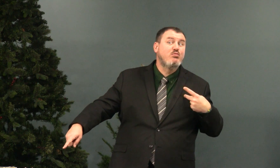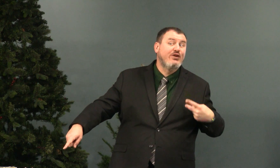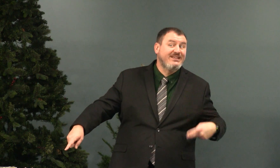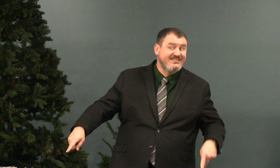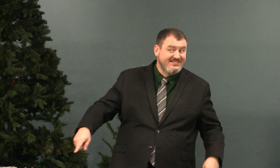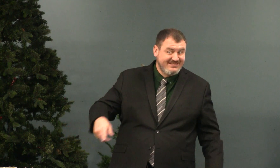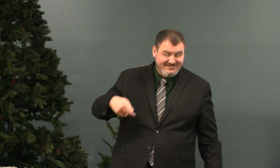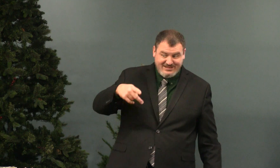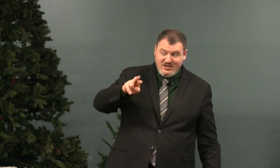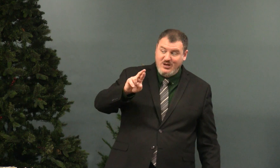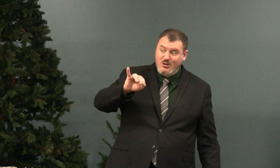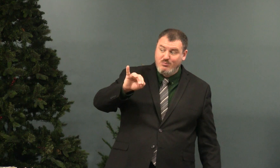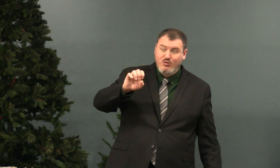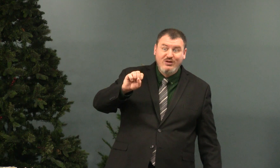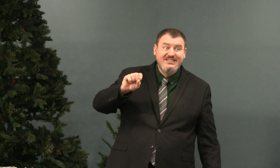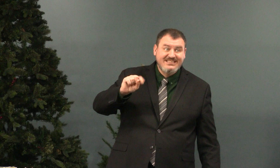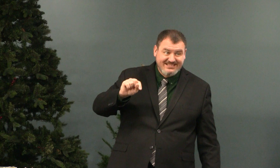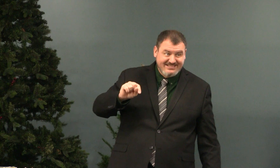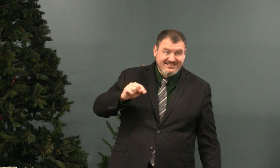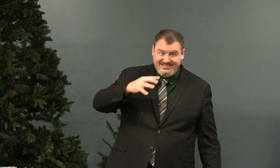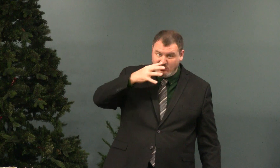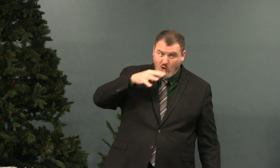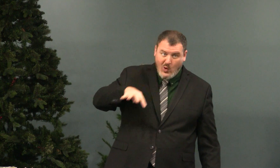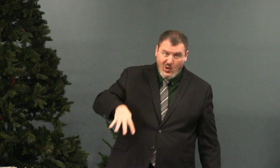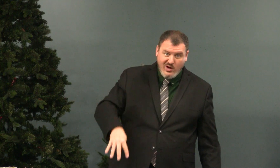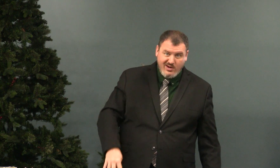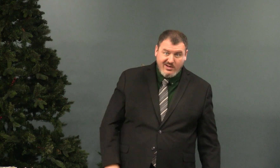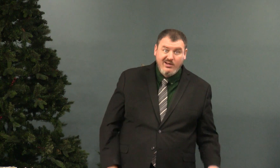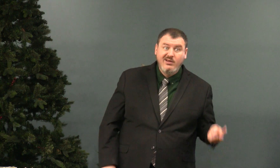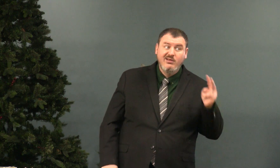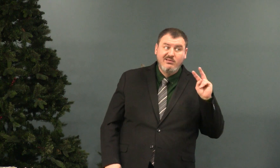a Jewish priest ignored him.